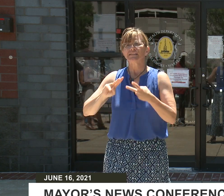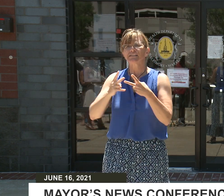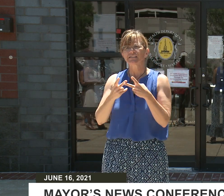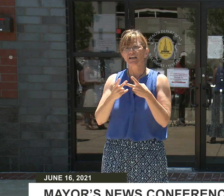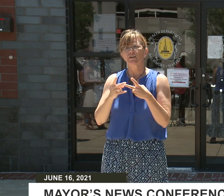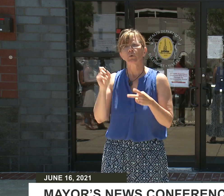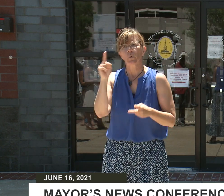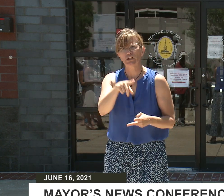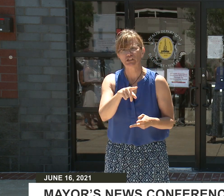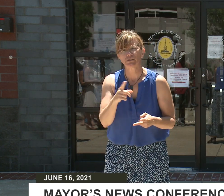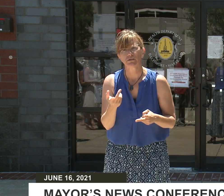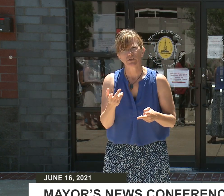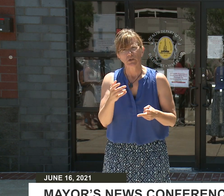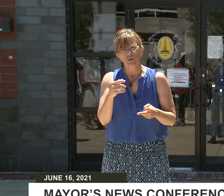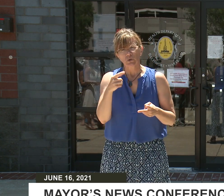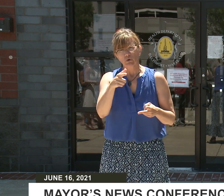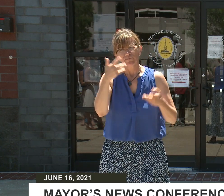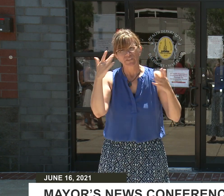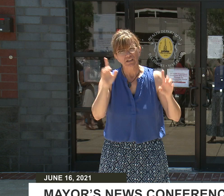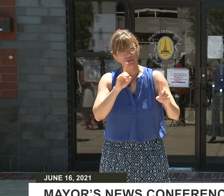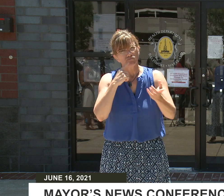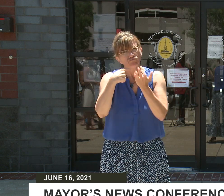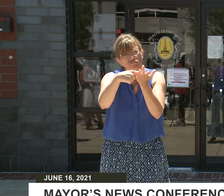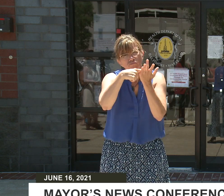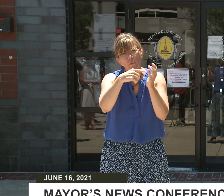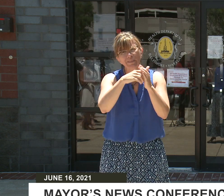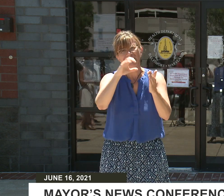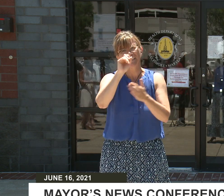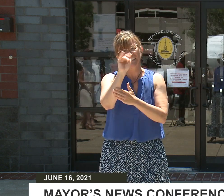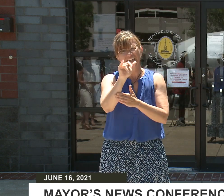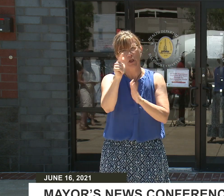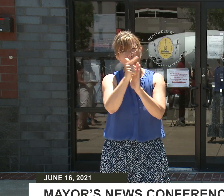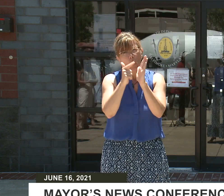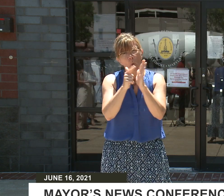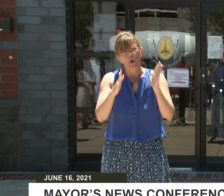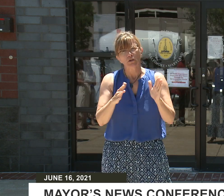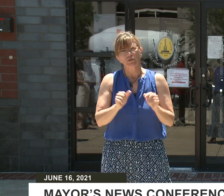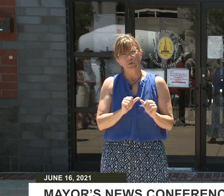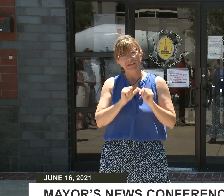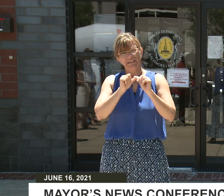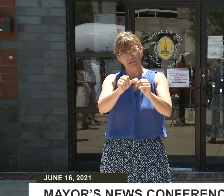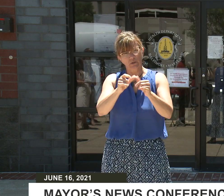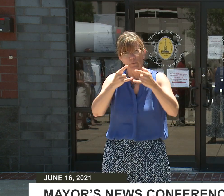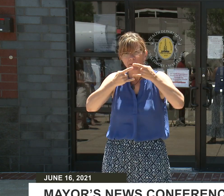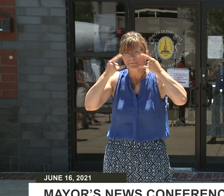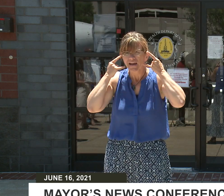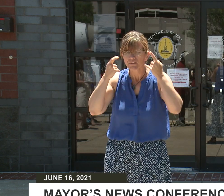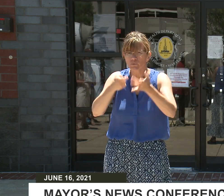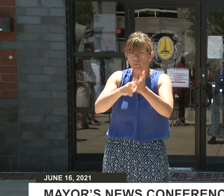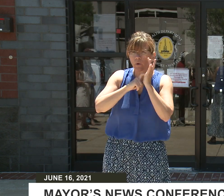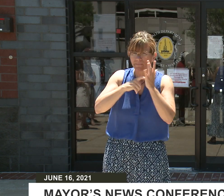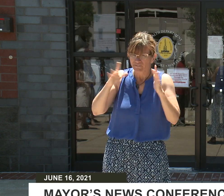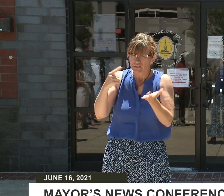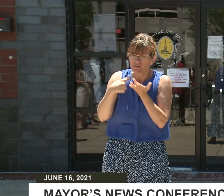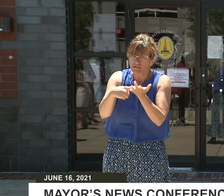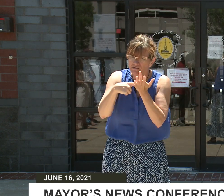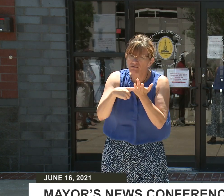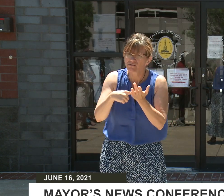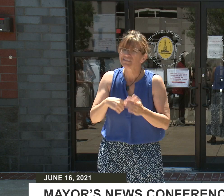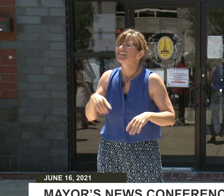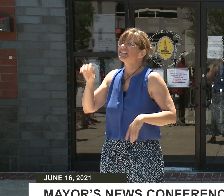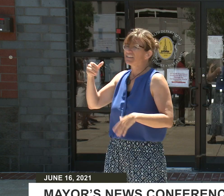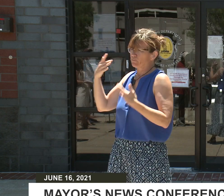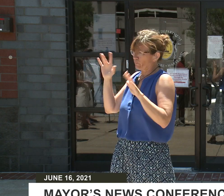standing to continue restrictions if you wanted to? Yes. We don't think that we, understanding that we've been able to